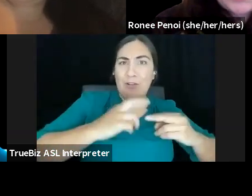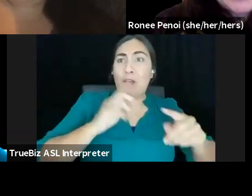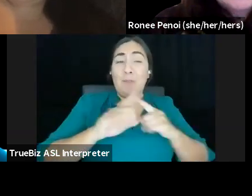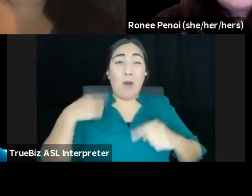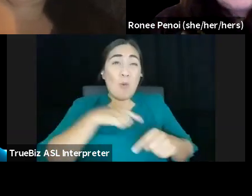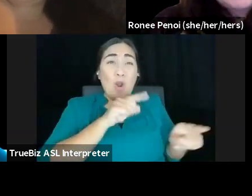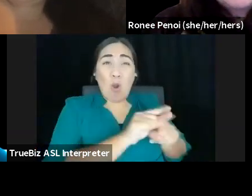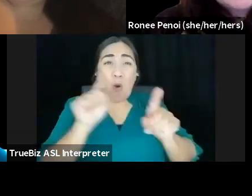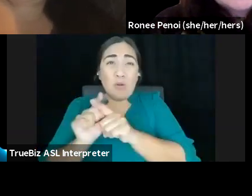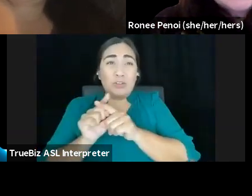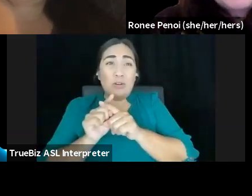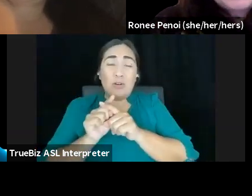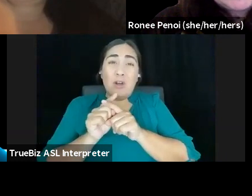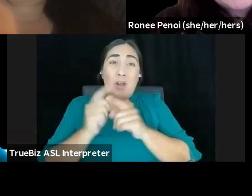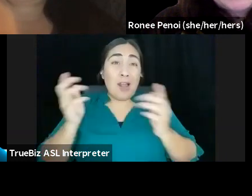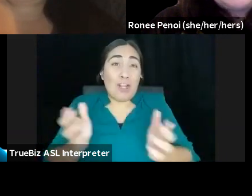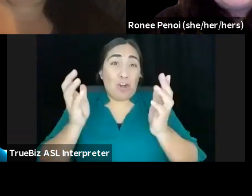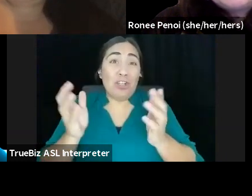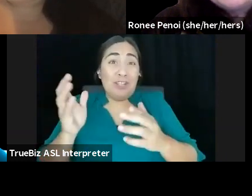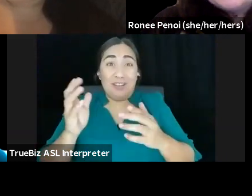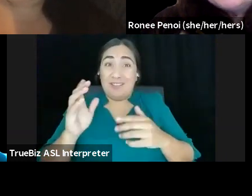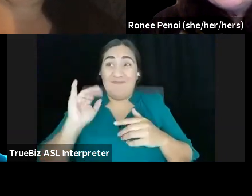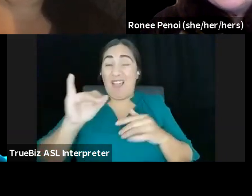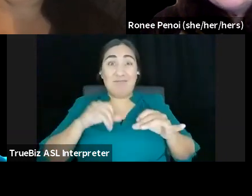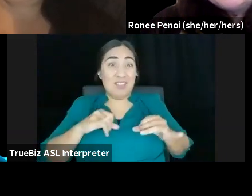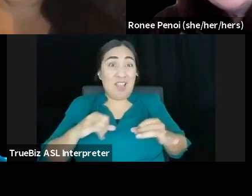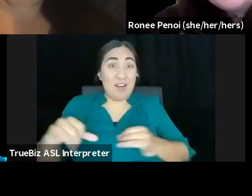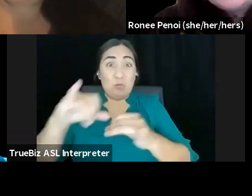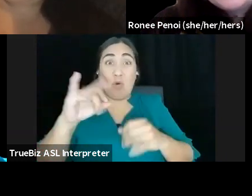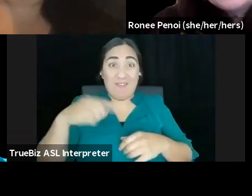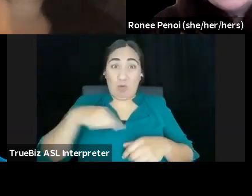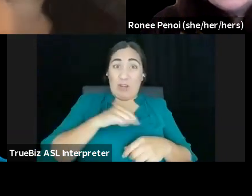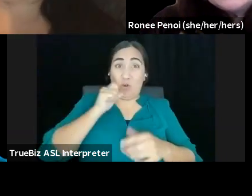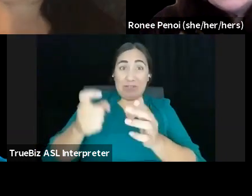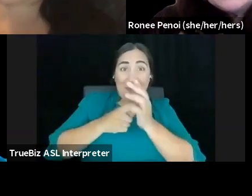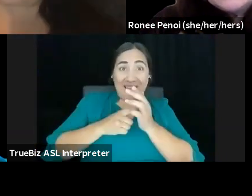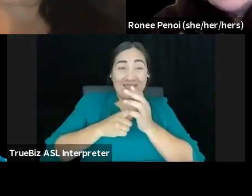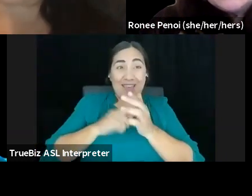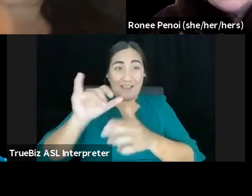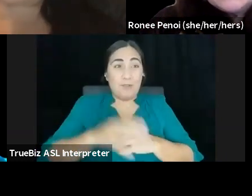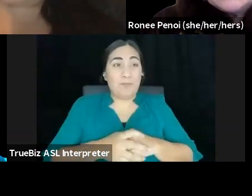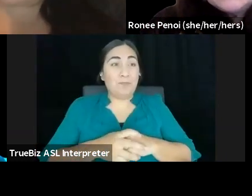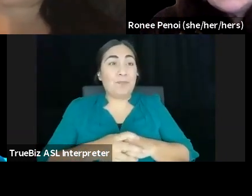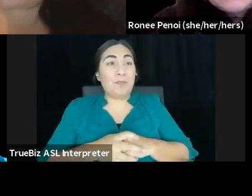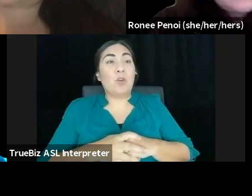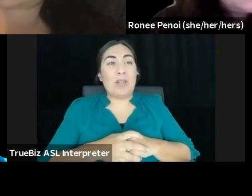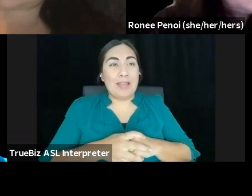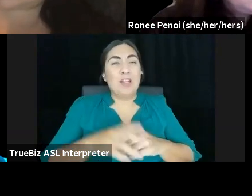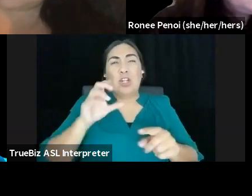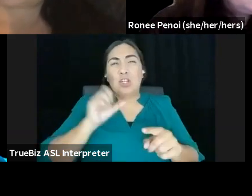that commitment to sustainability as well. So the question then that comes up for me is, okay, so what does that mean exactly? What